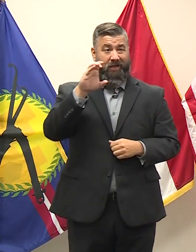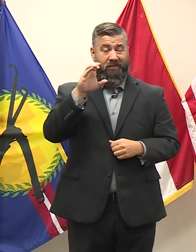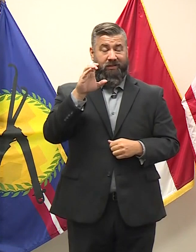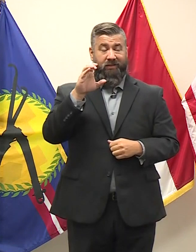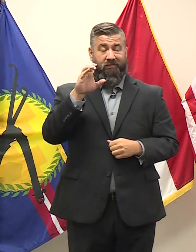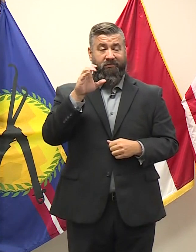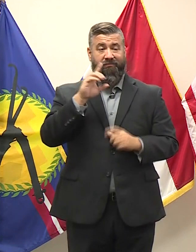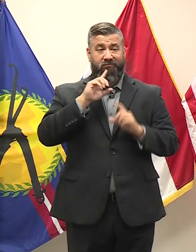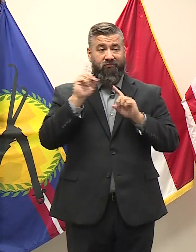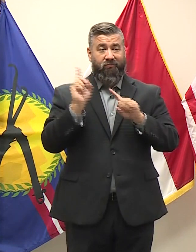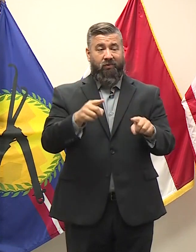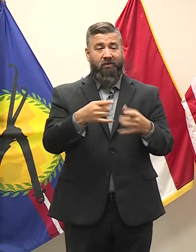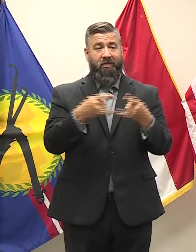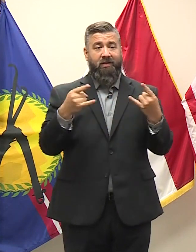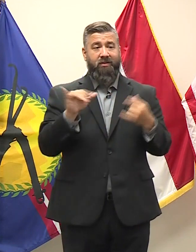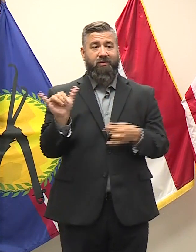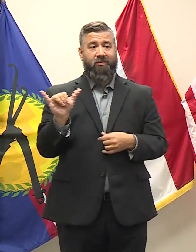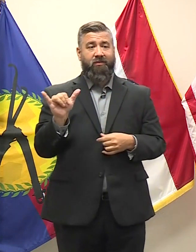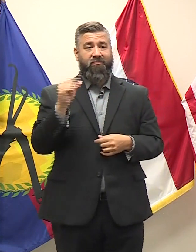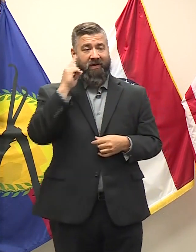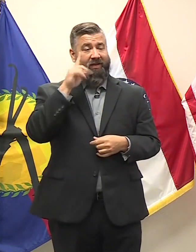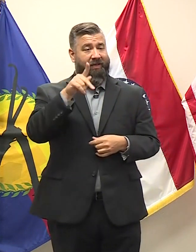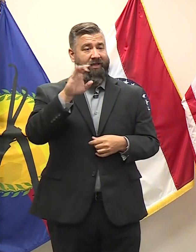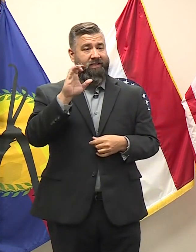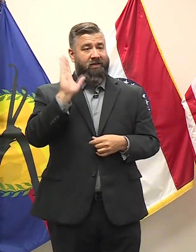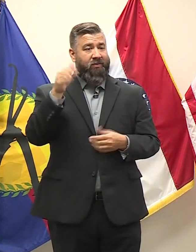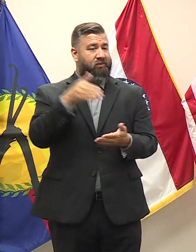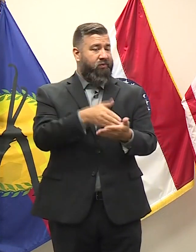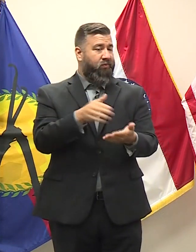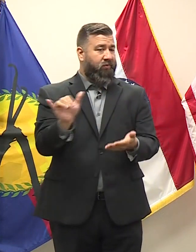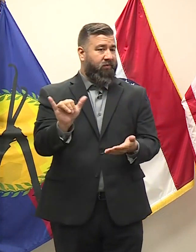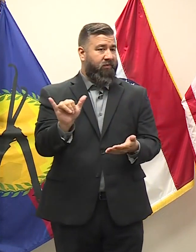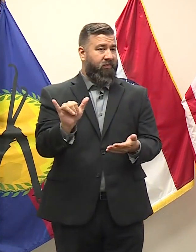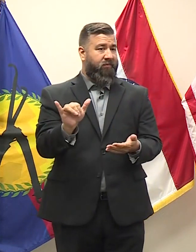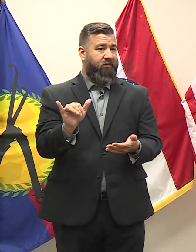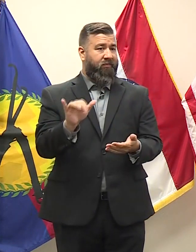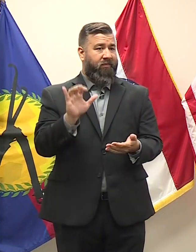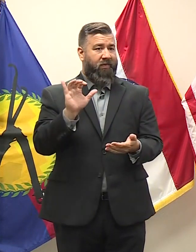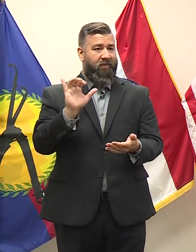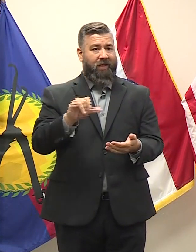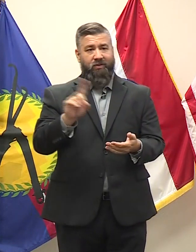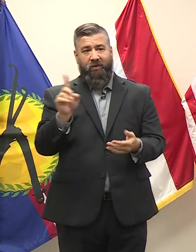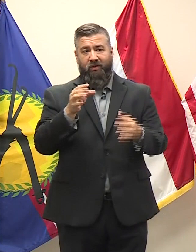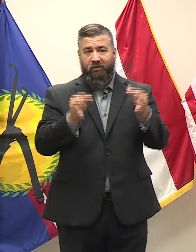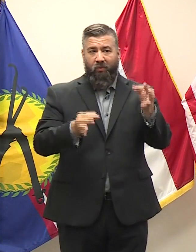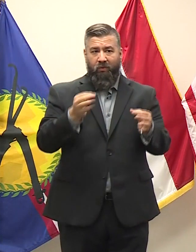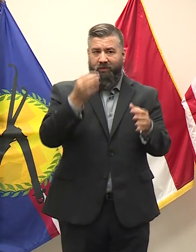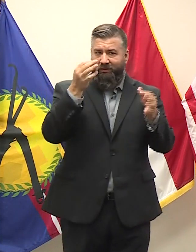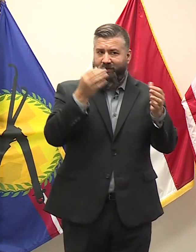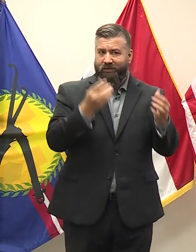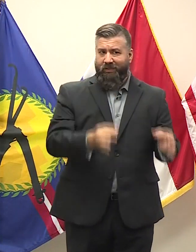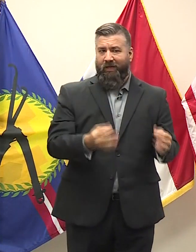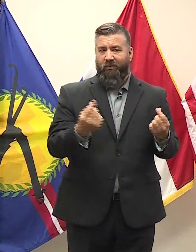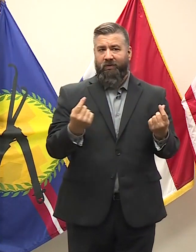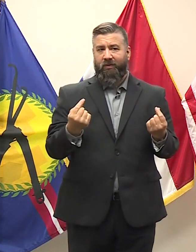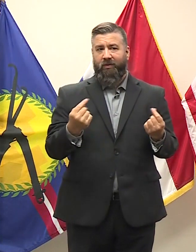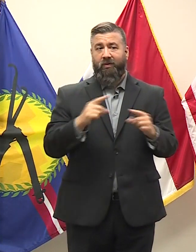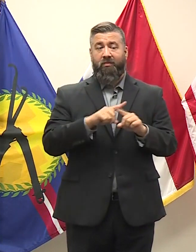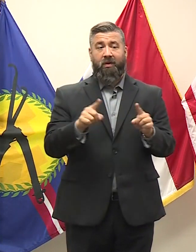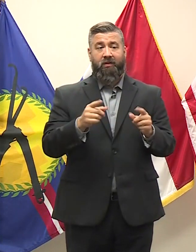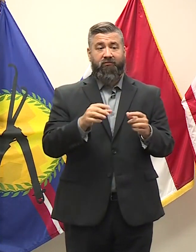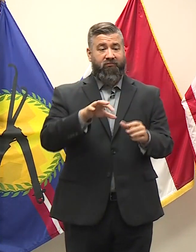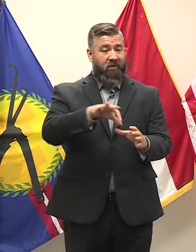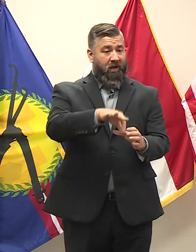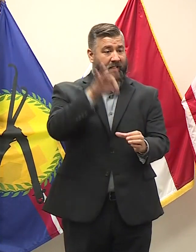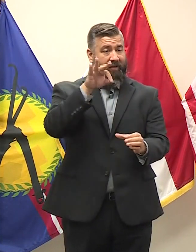that Kansas City will be sued as well. And that's where these were adjudicated. But elected officials